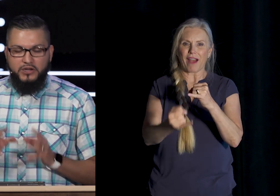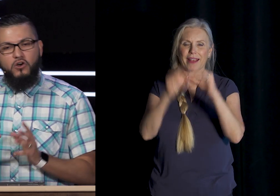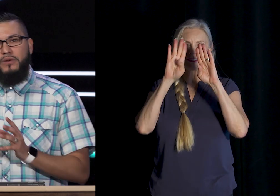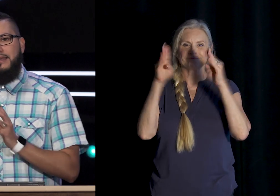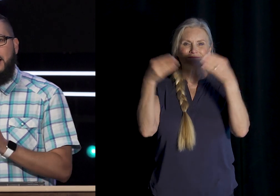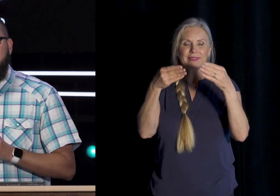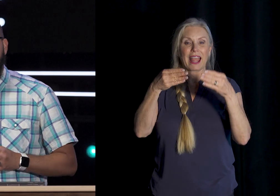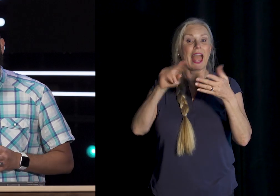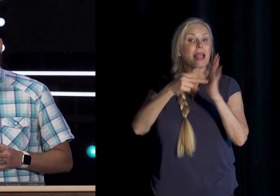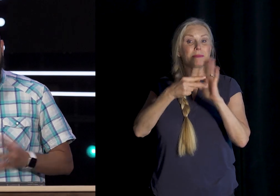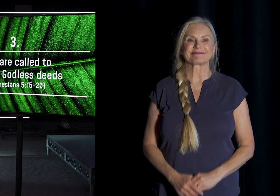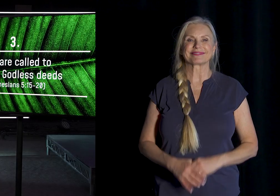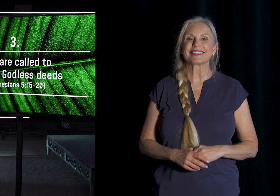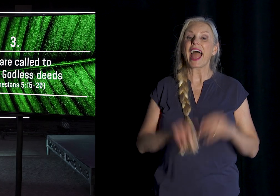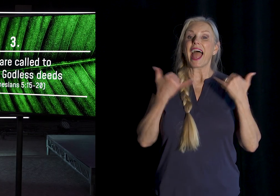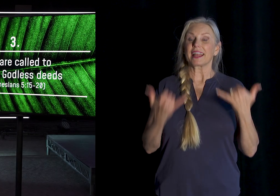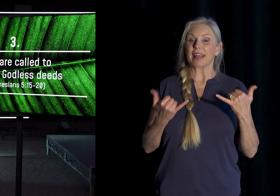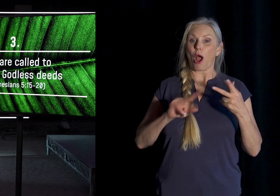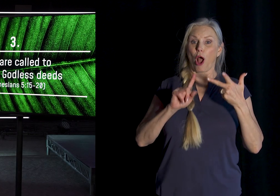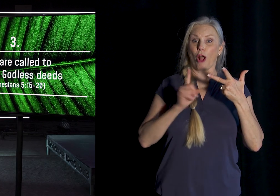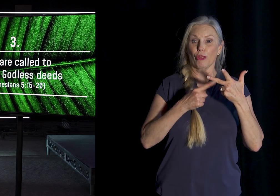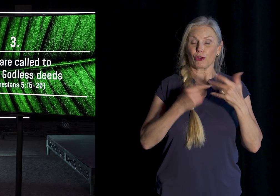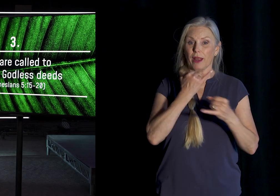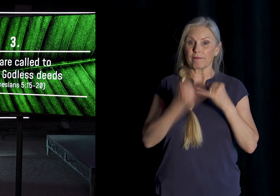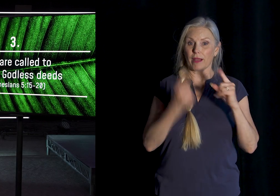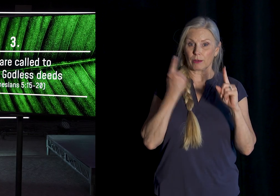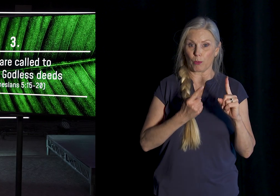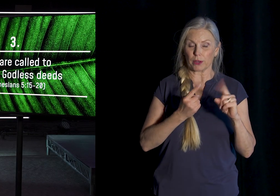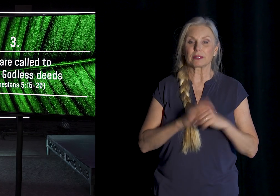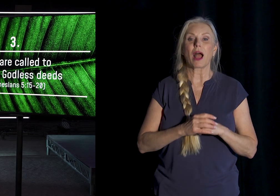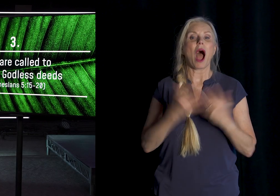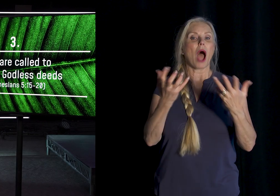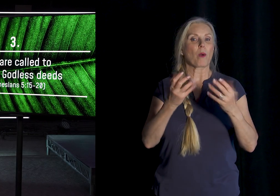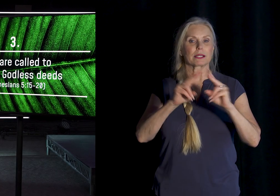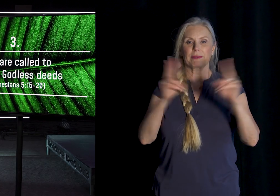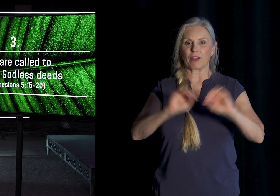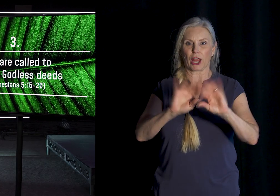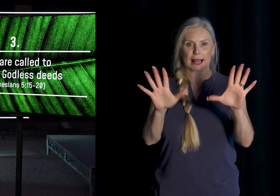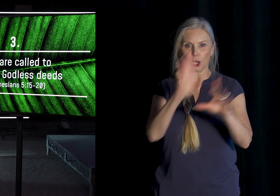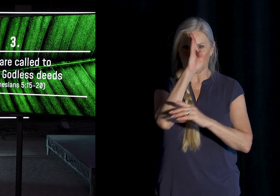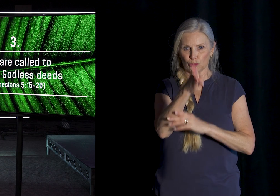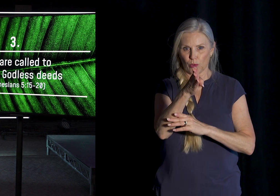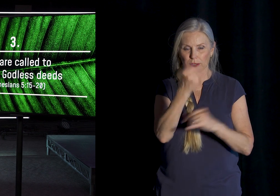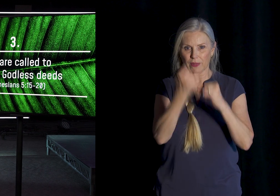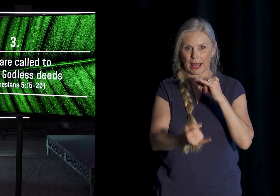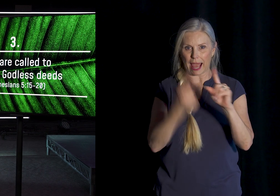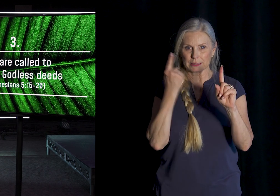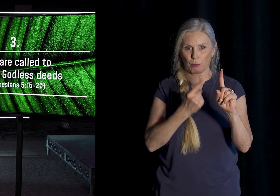Ignoring Godless Deeds And now We come To our Third and Final point And I Want to be Very clear And direct With this Last point We are Called To